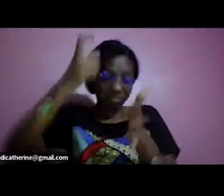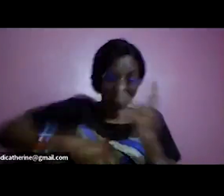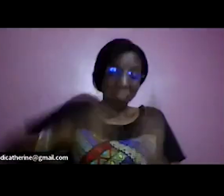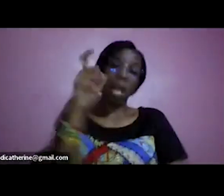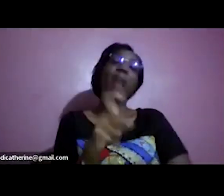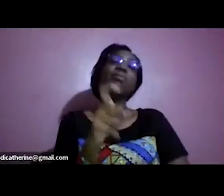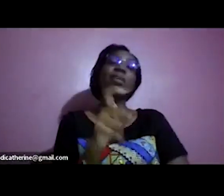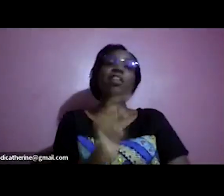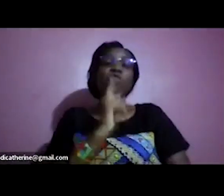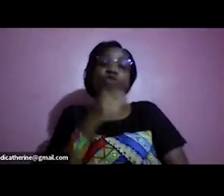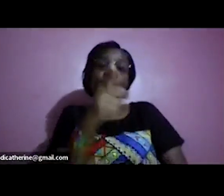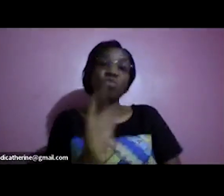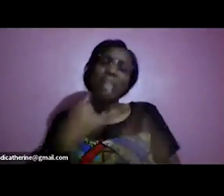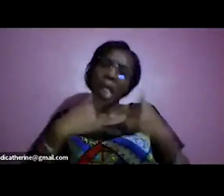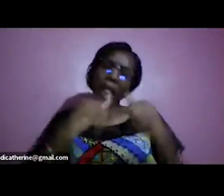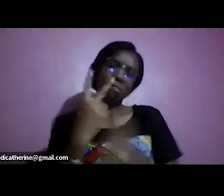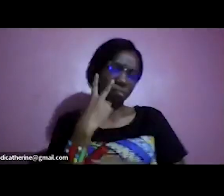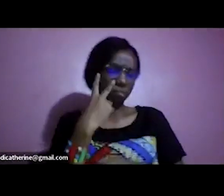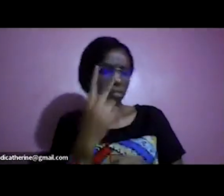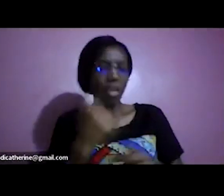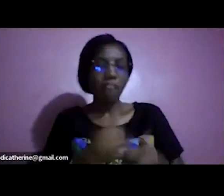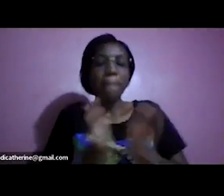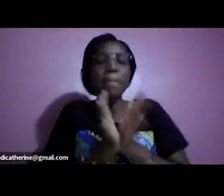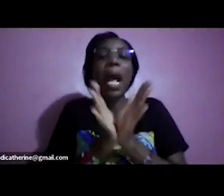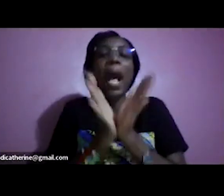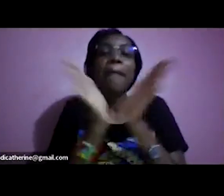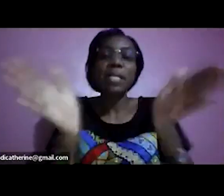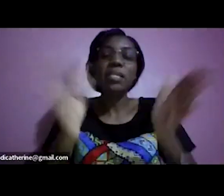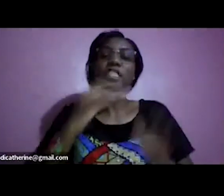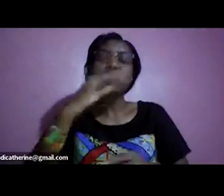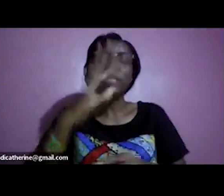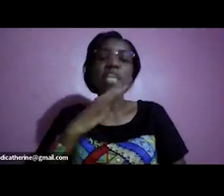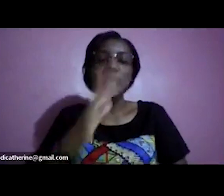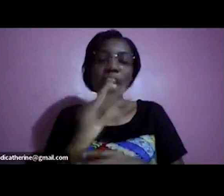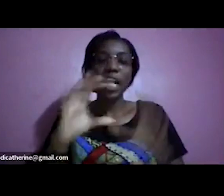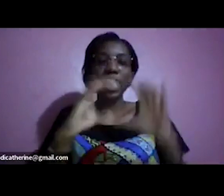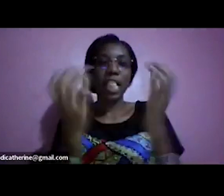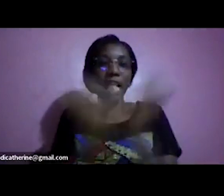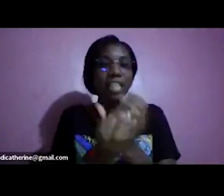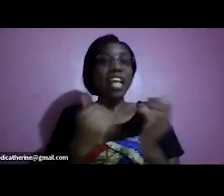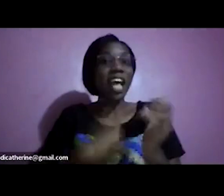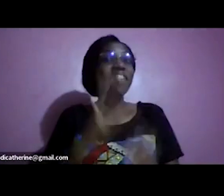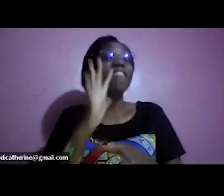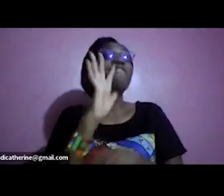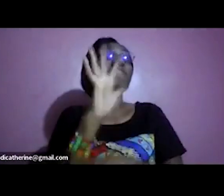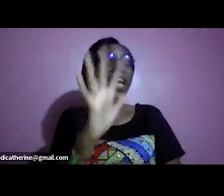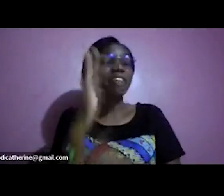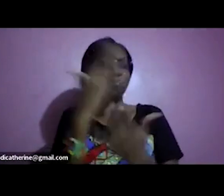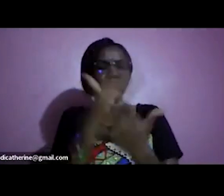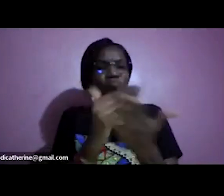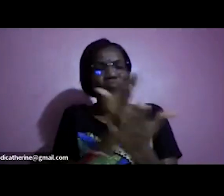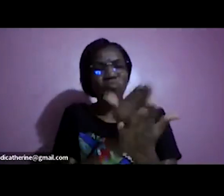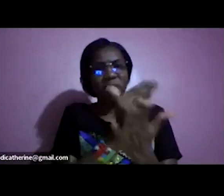uh we have um a public speaking class coming up a master class which will be five sessions uh four will be uh